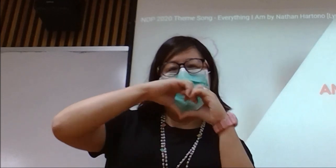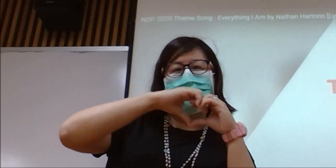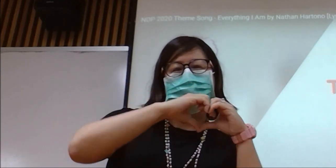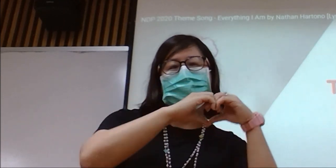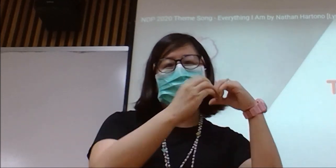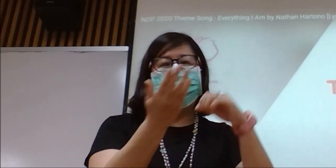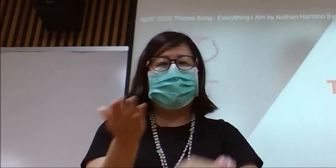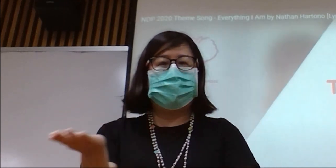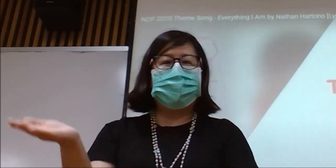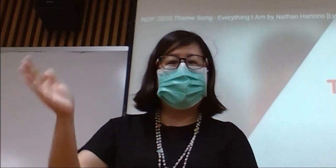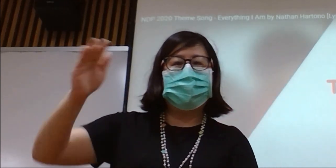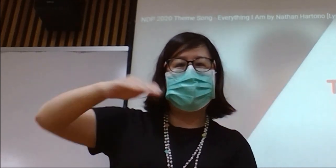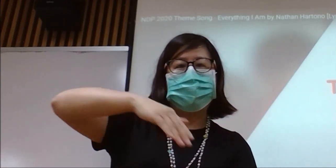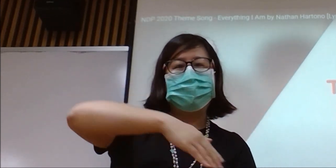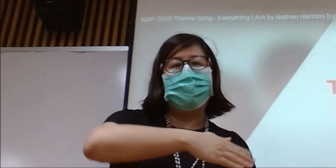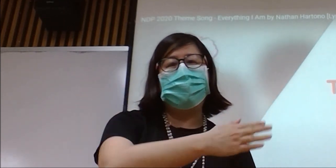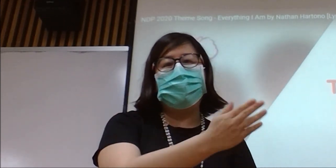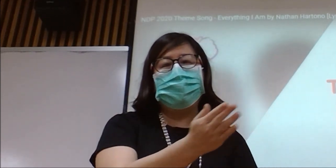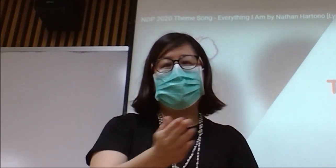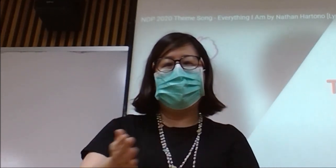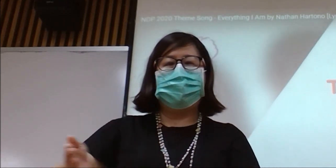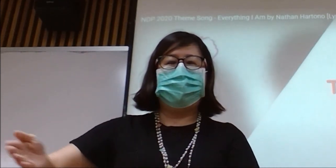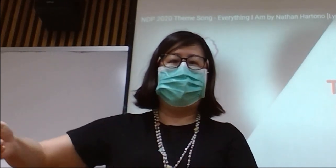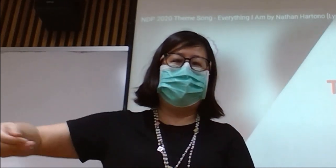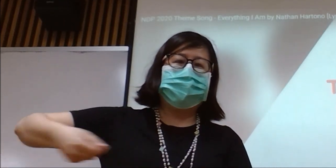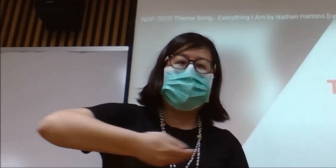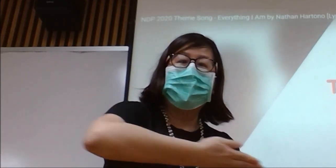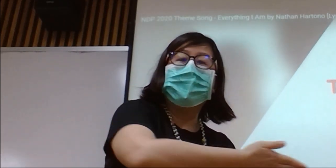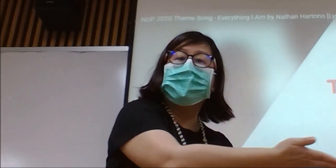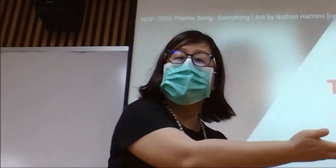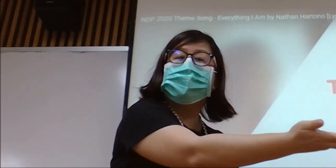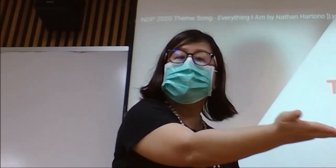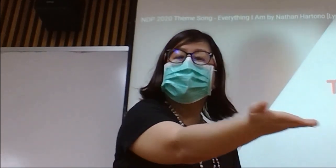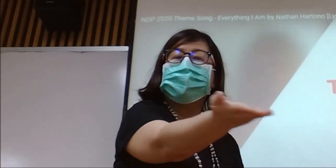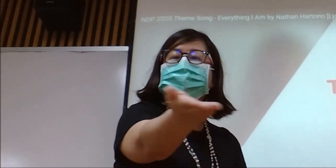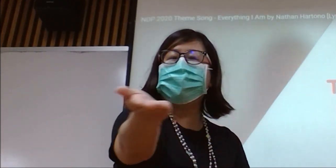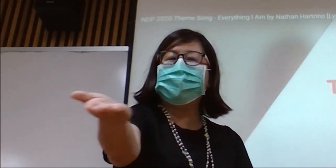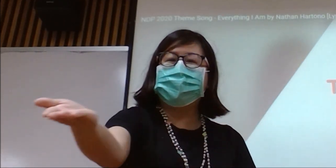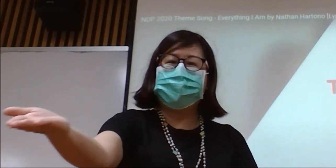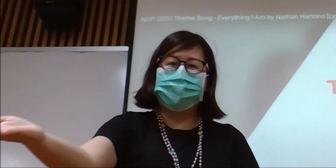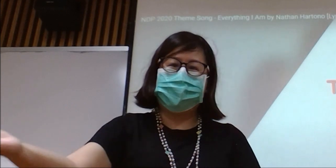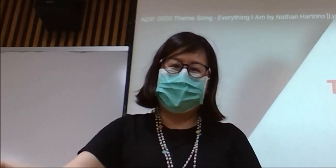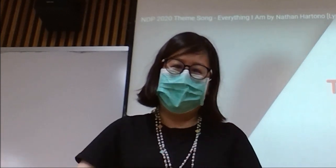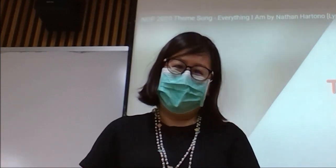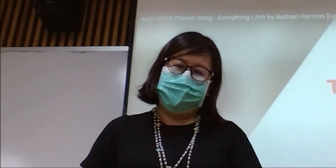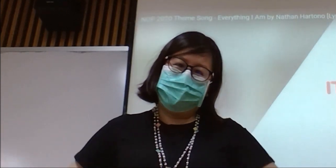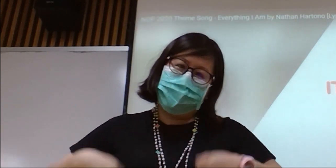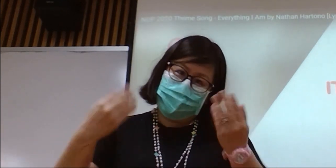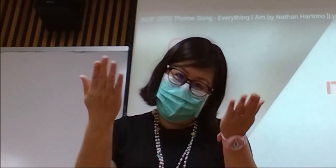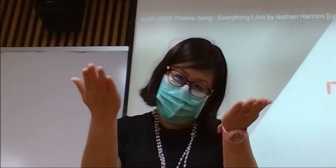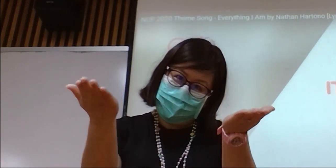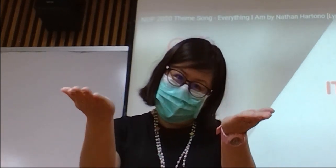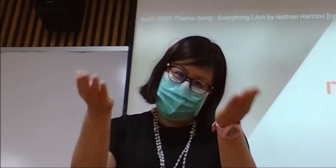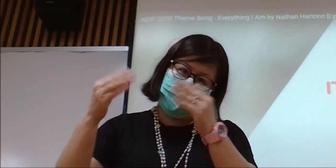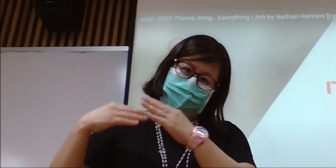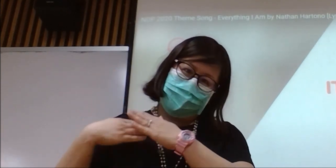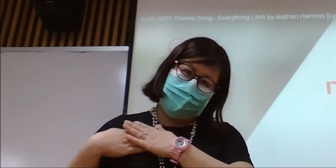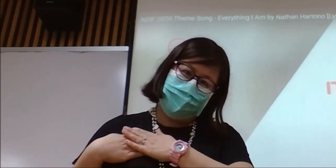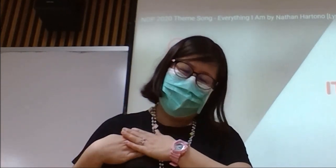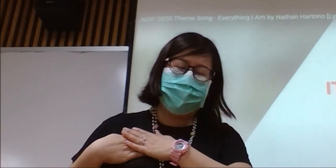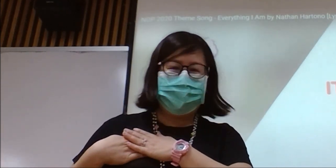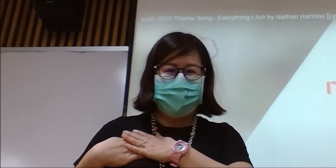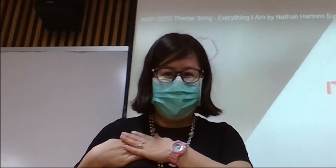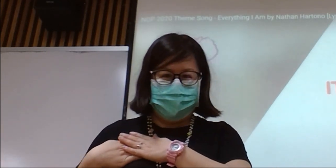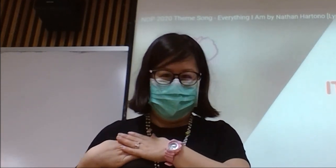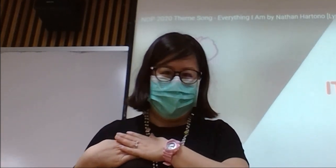The fabric of our destiny It's more than